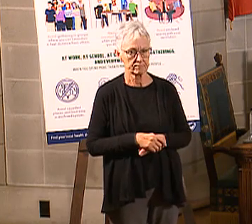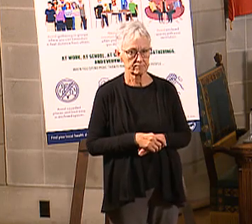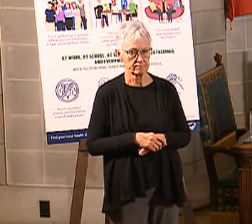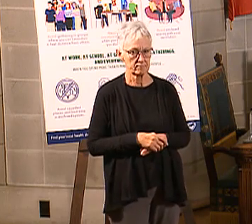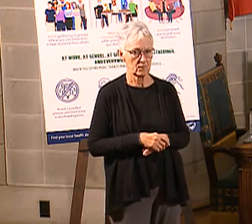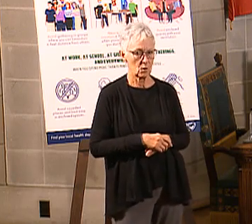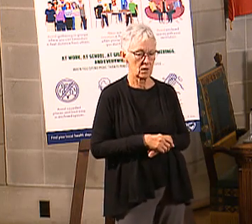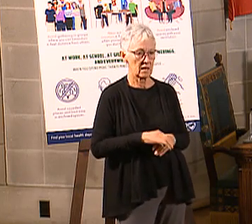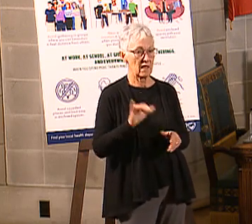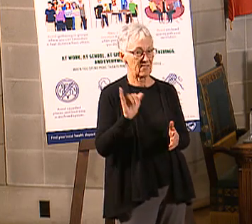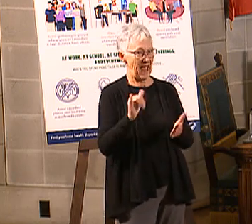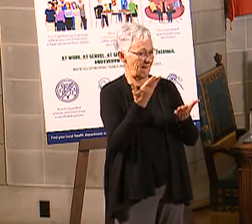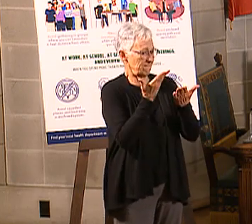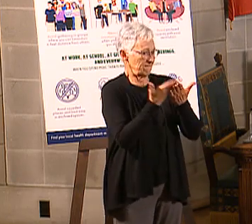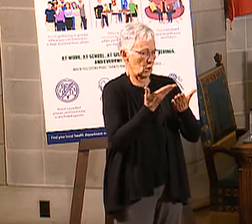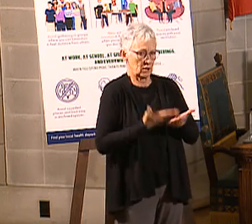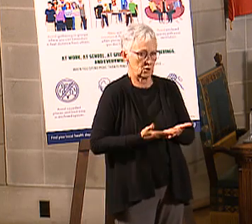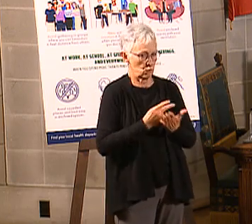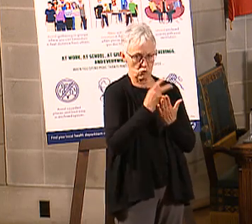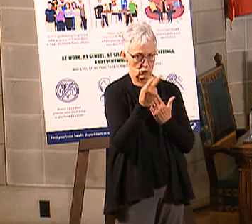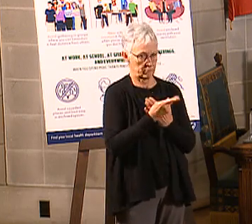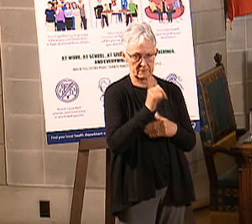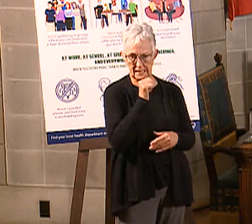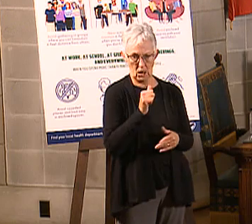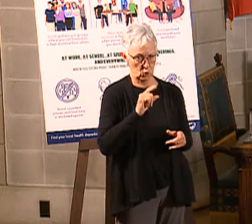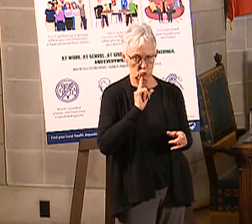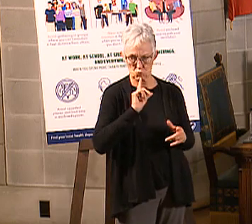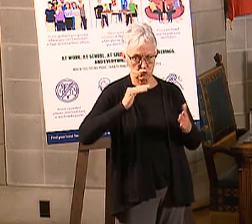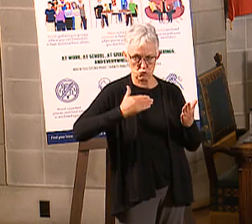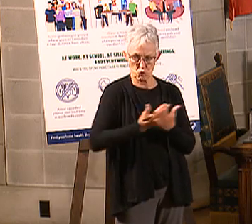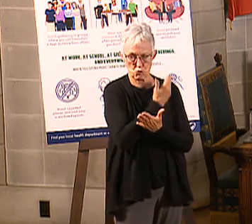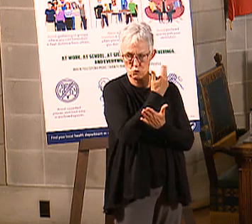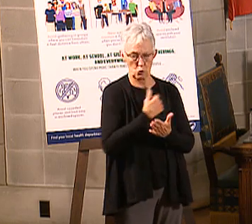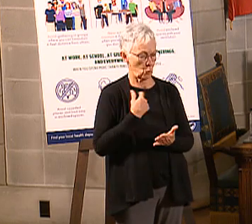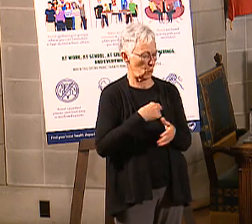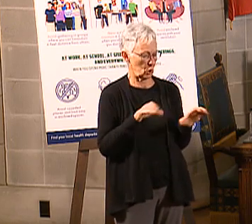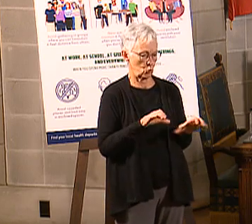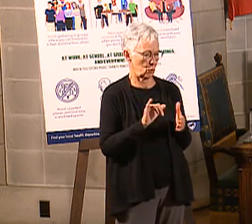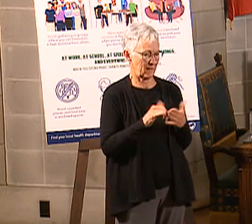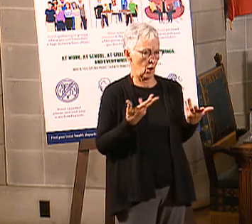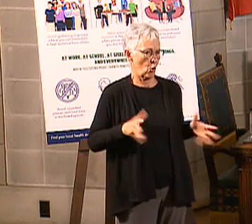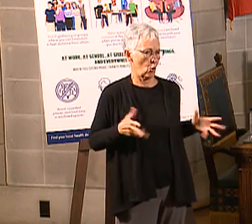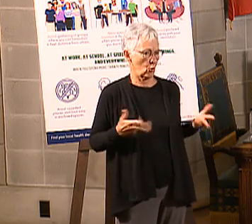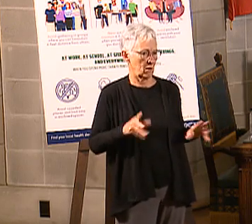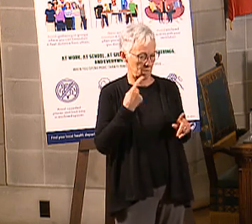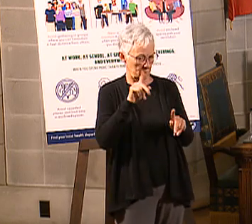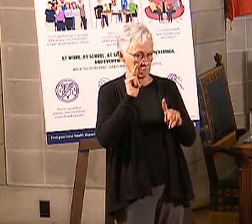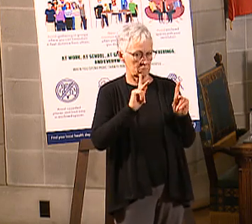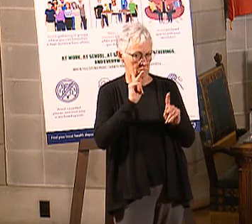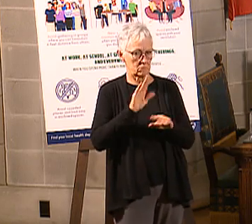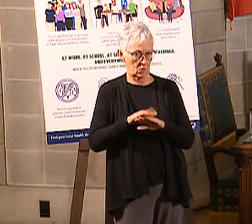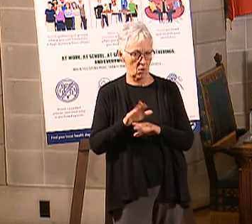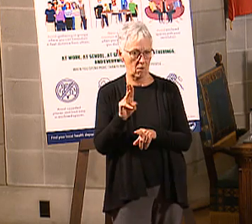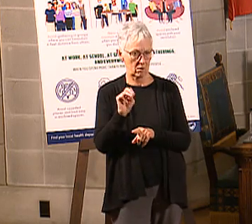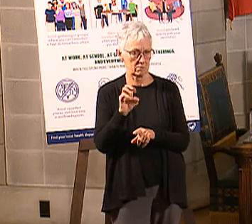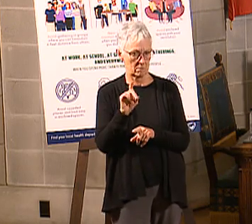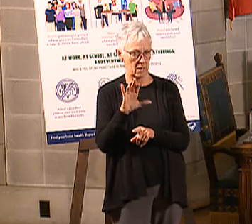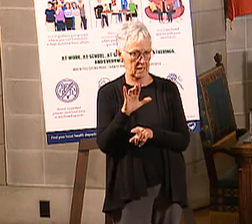of all, again, the verification program is not something new for us. We have to do that anyway for everybody who's on Medicaid. So this is just an additional,